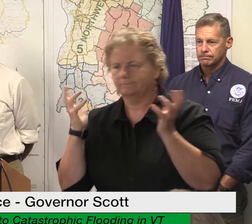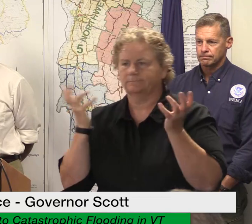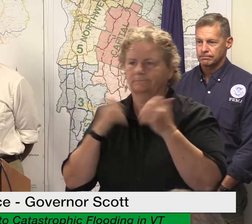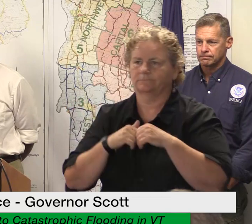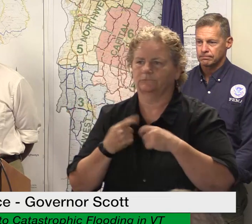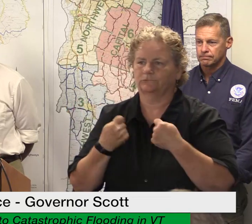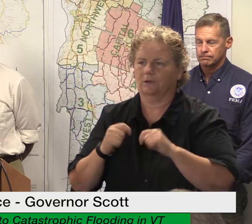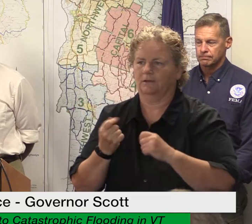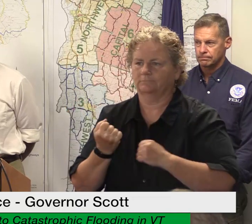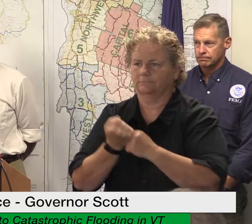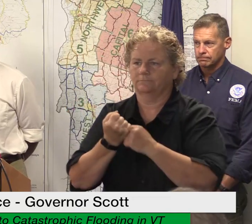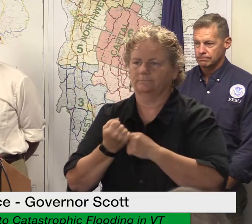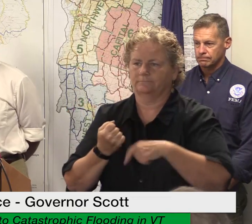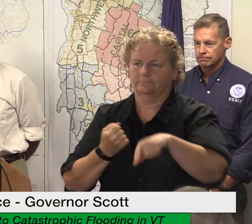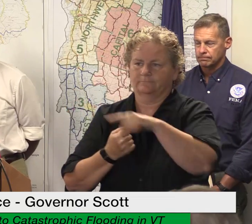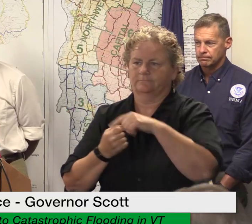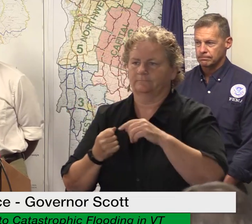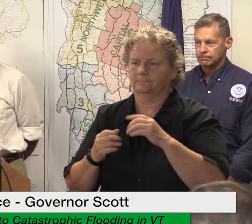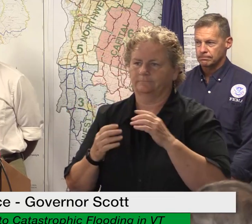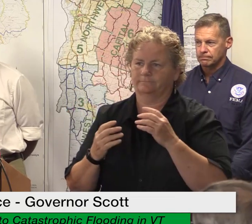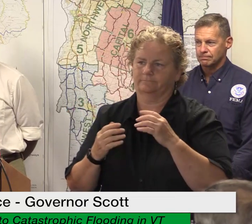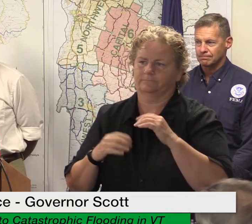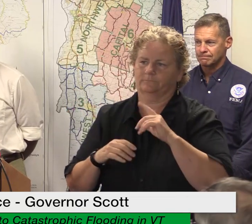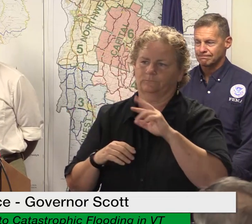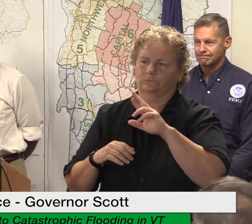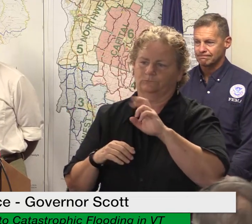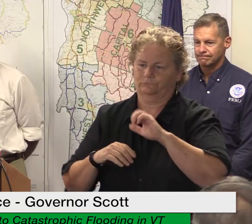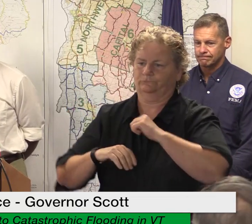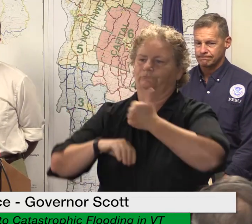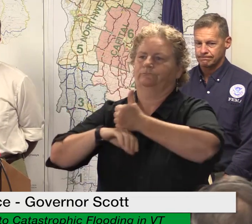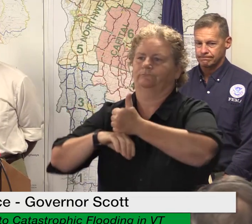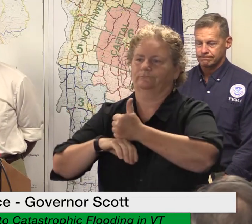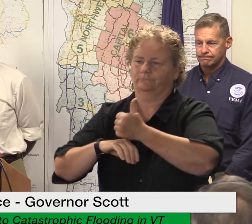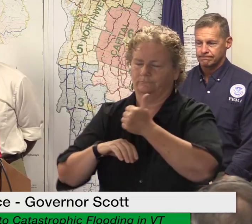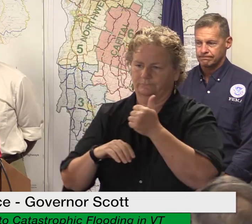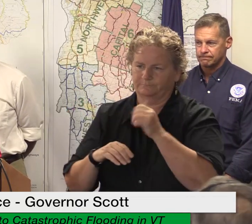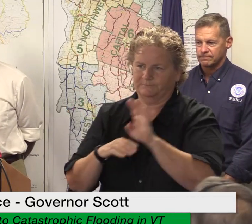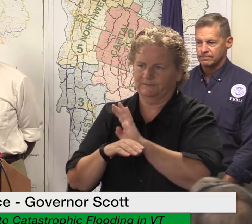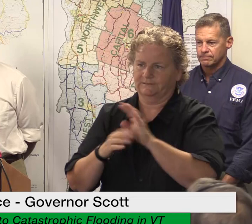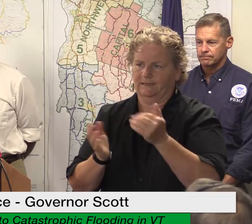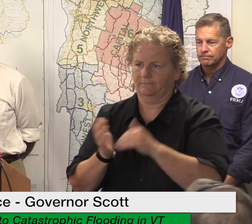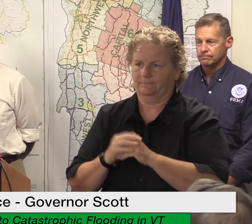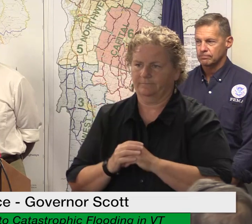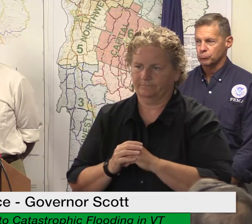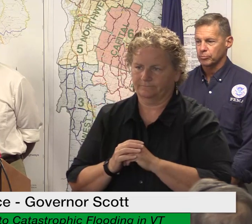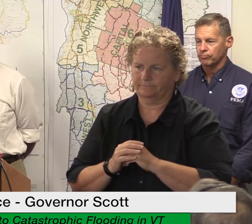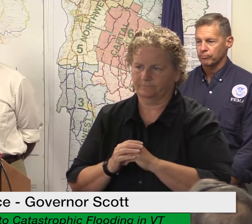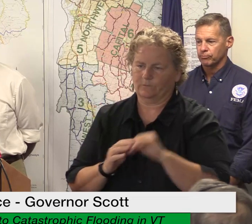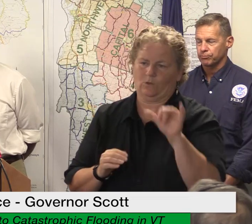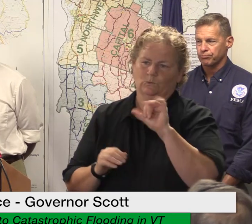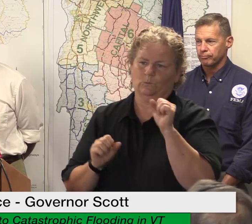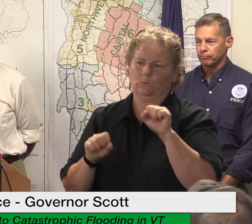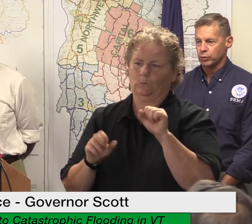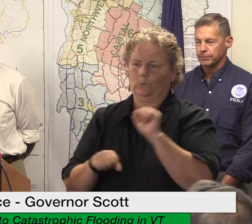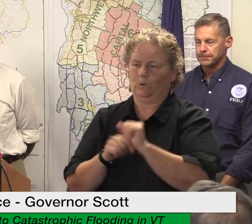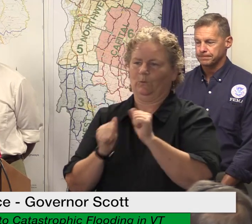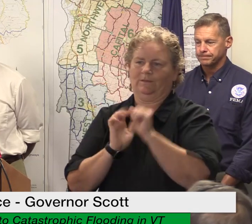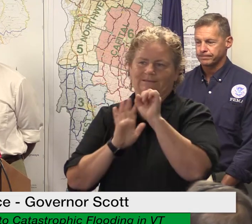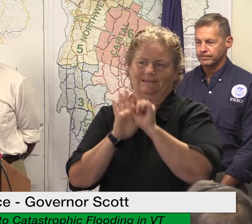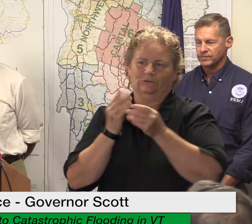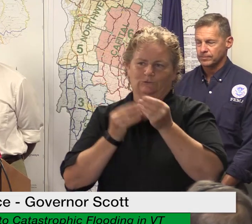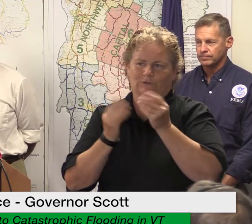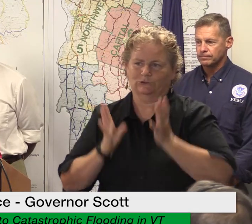we're working with the treasurer to ensure additional tools tools will be available as additional gaps